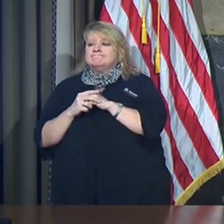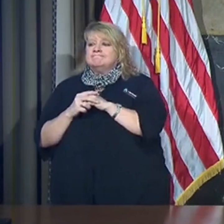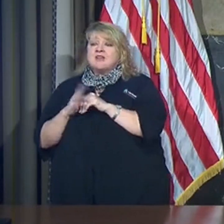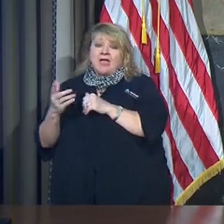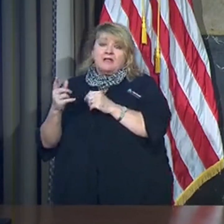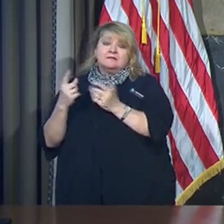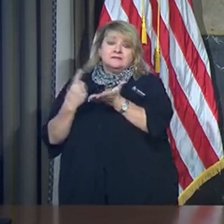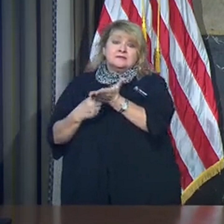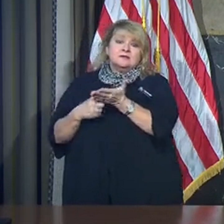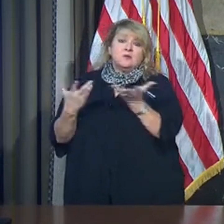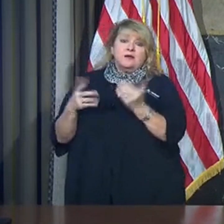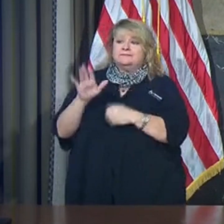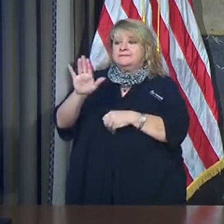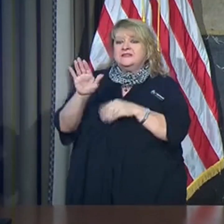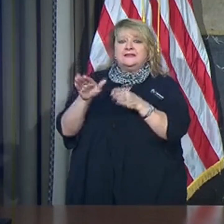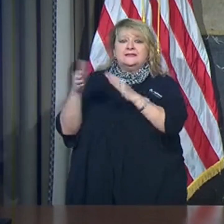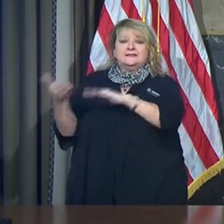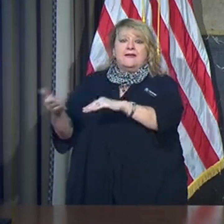his death.